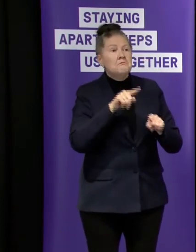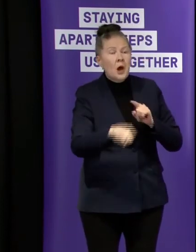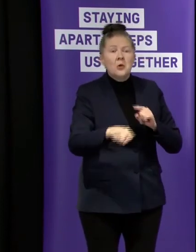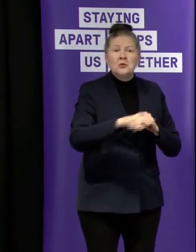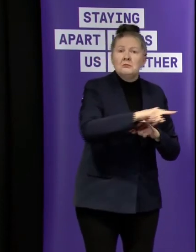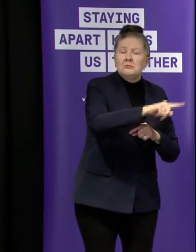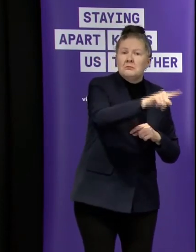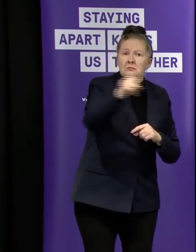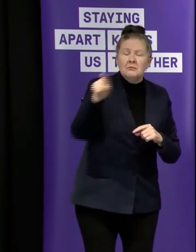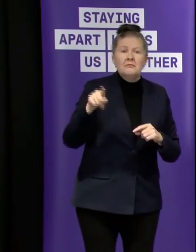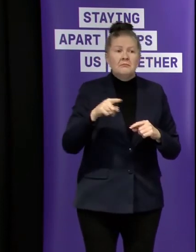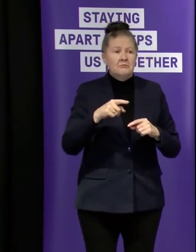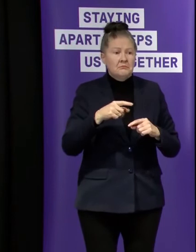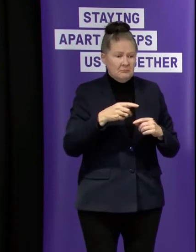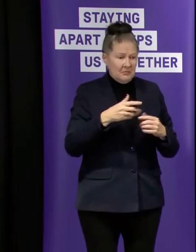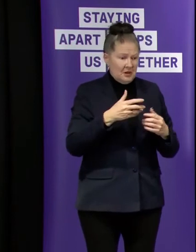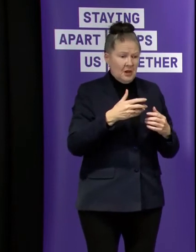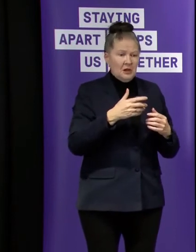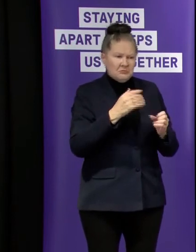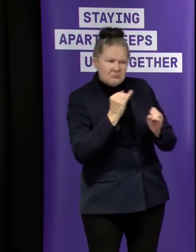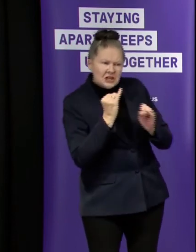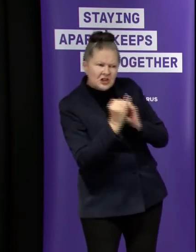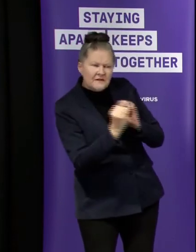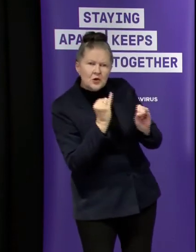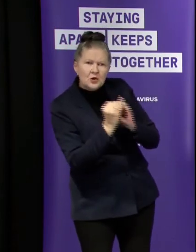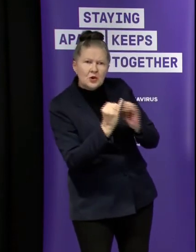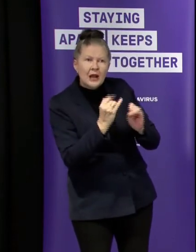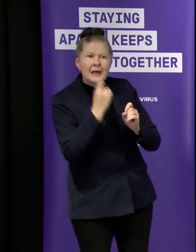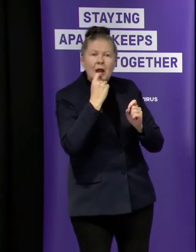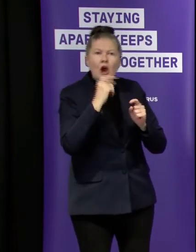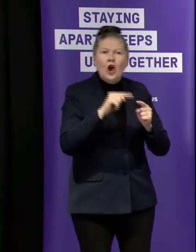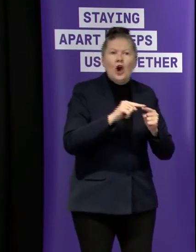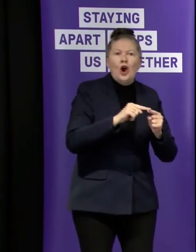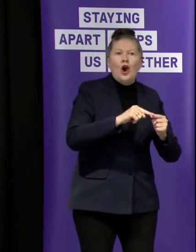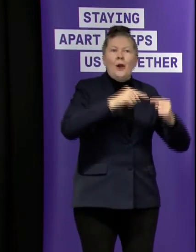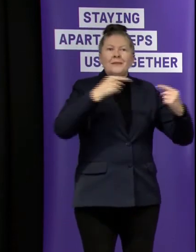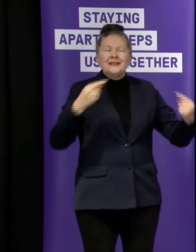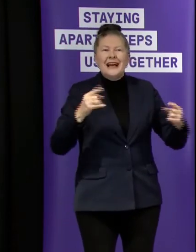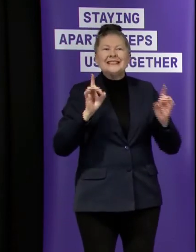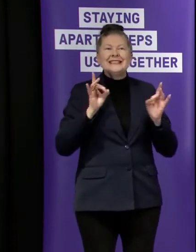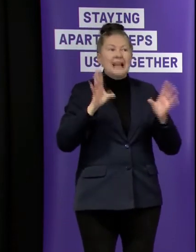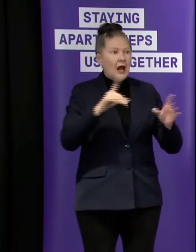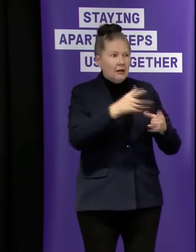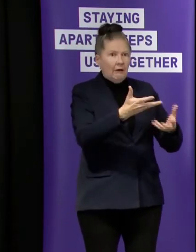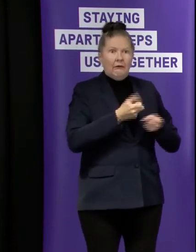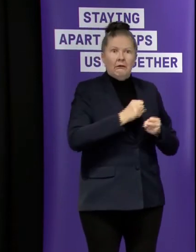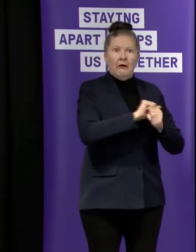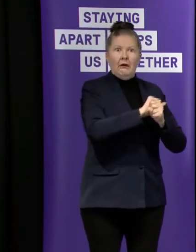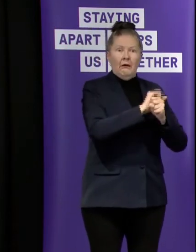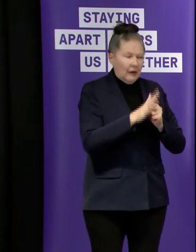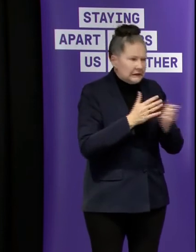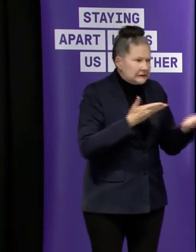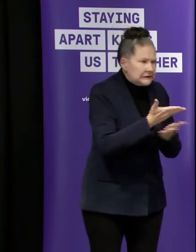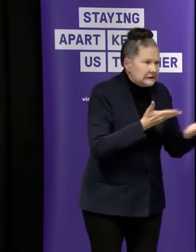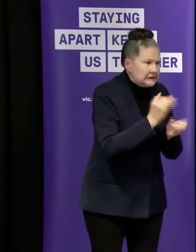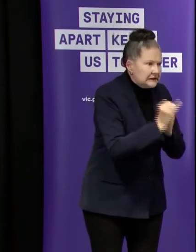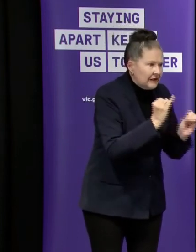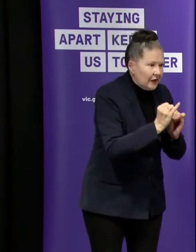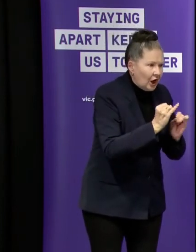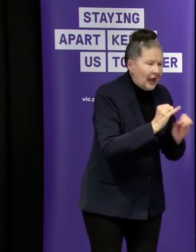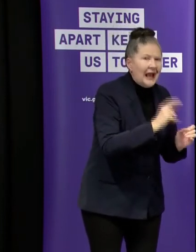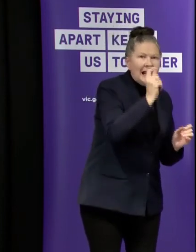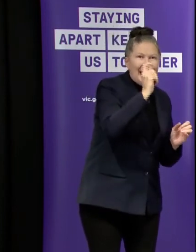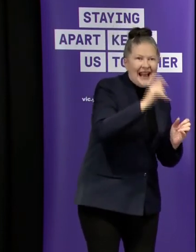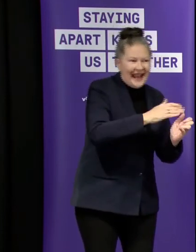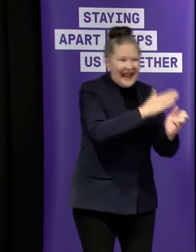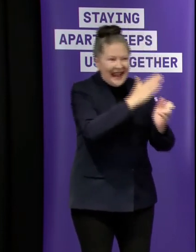people involves um a case interview that's a bit like um the opposite of um the case investigation that we do at the start um so it does take